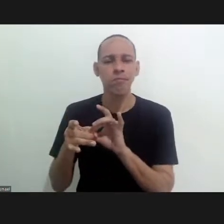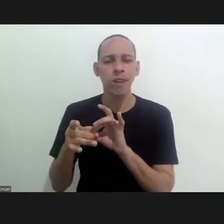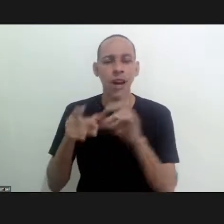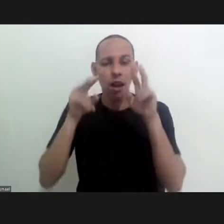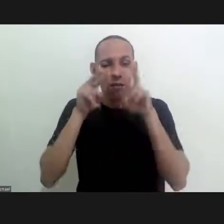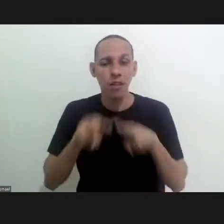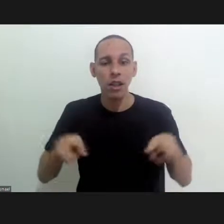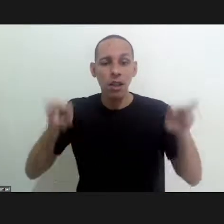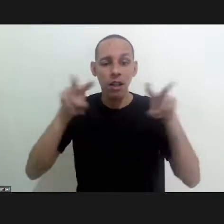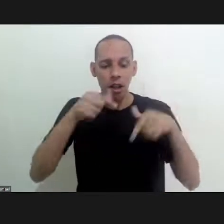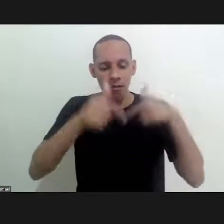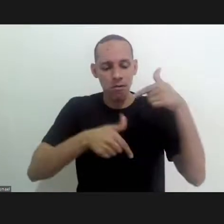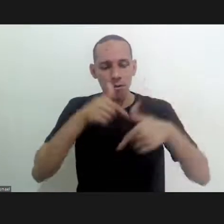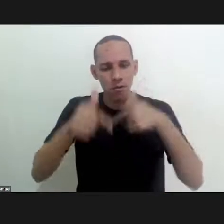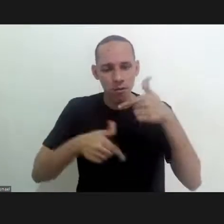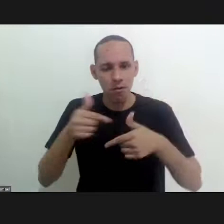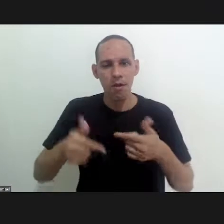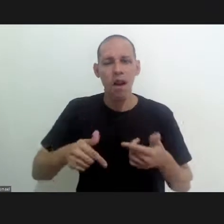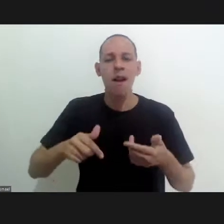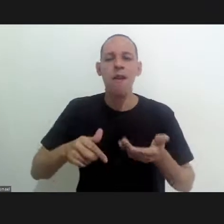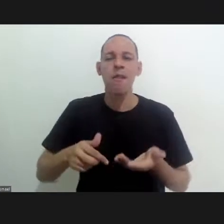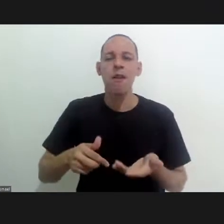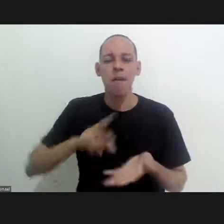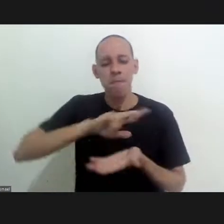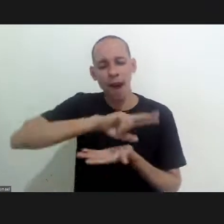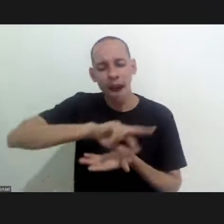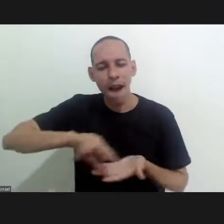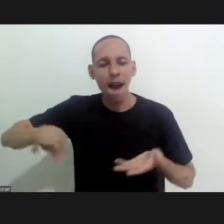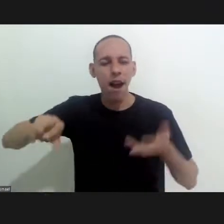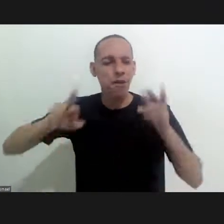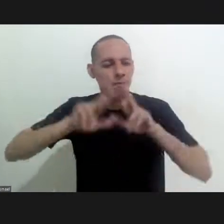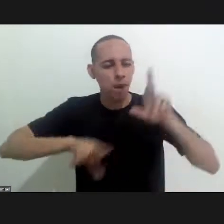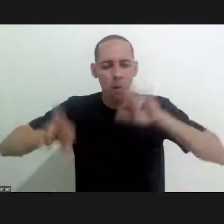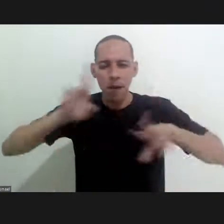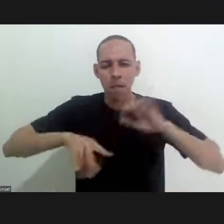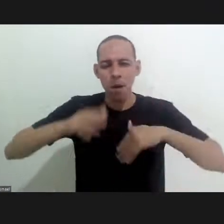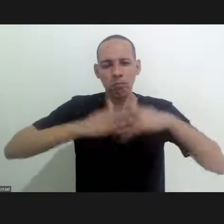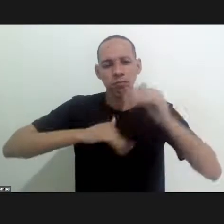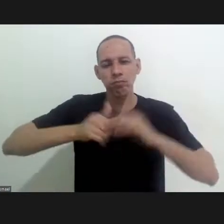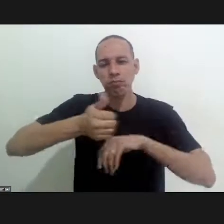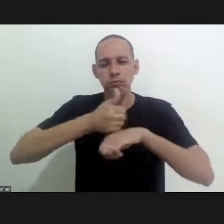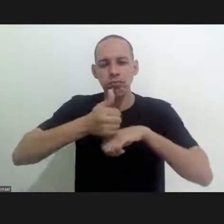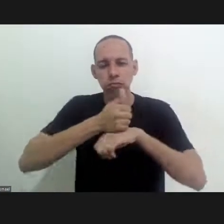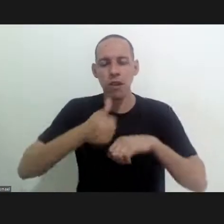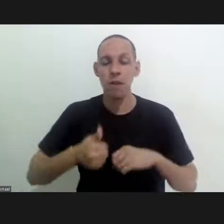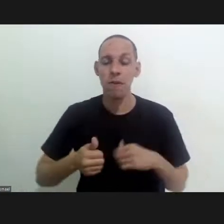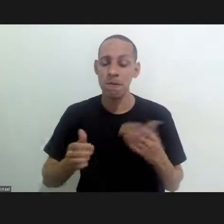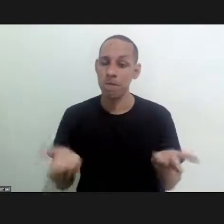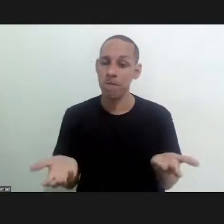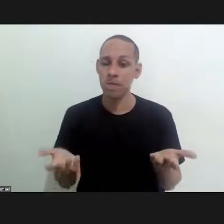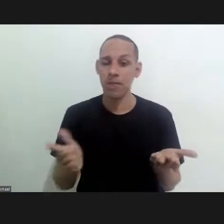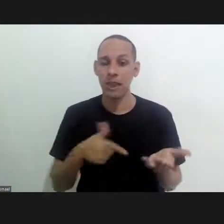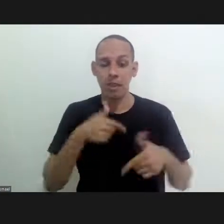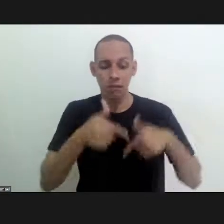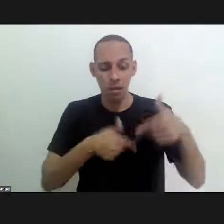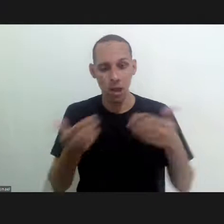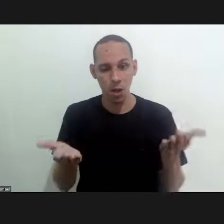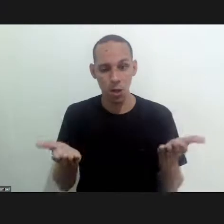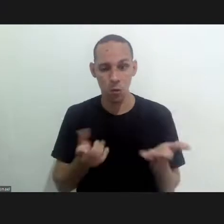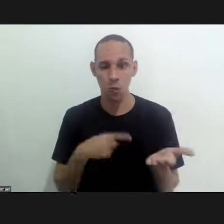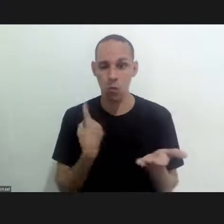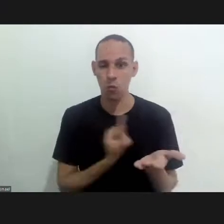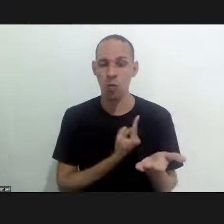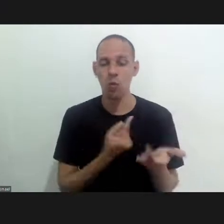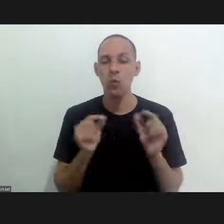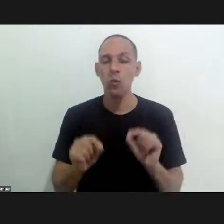in a vision of multi-disciplinary work multi-professional and our work